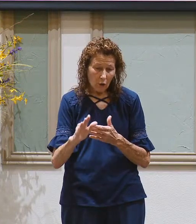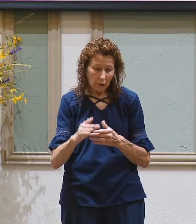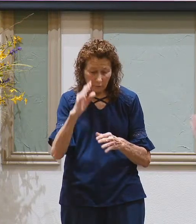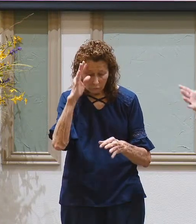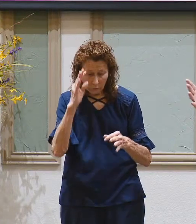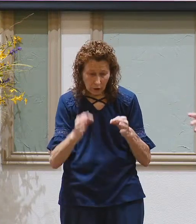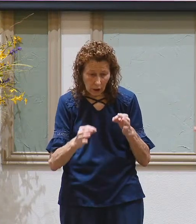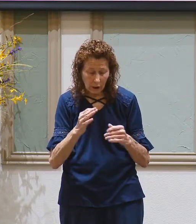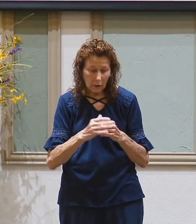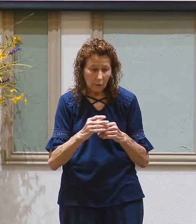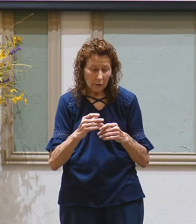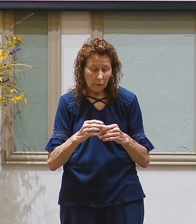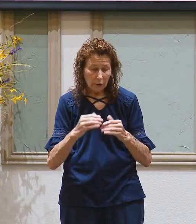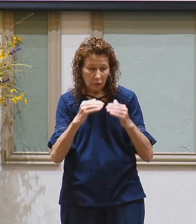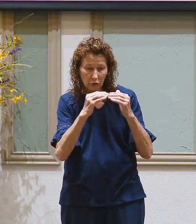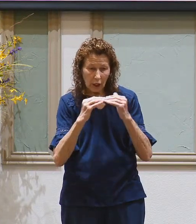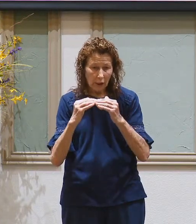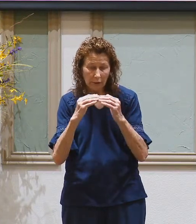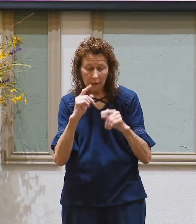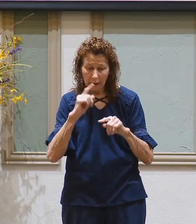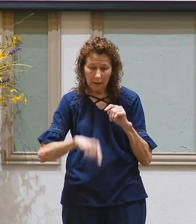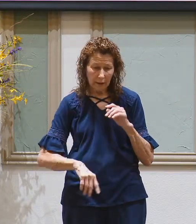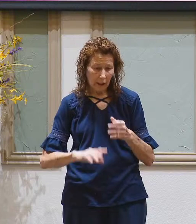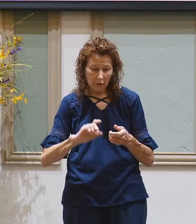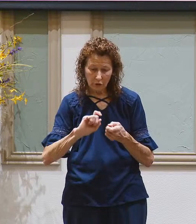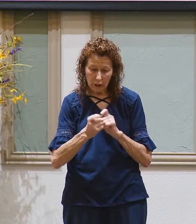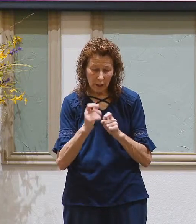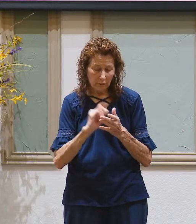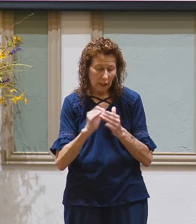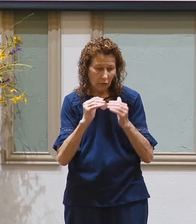just and he cannot compromise his justice.